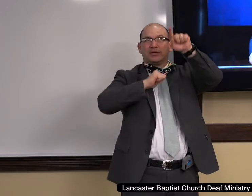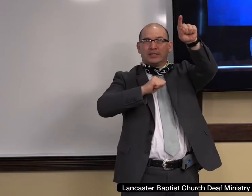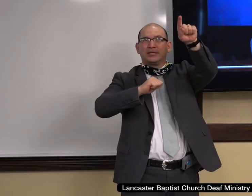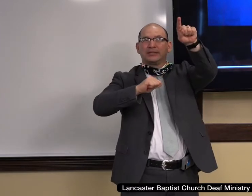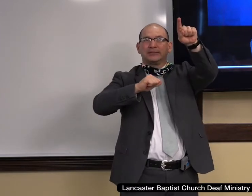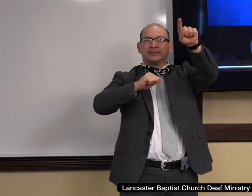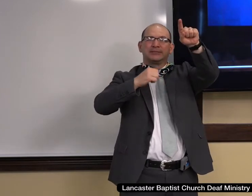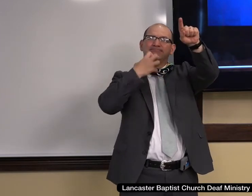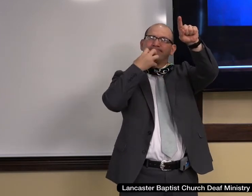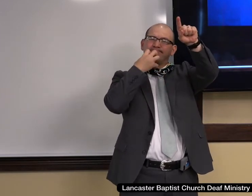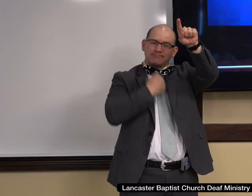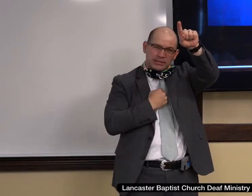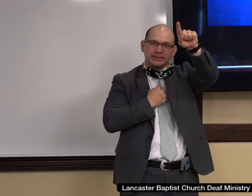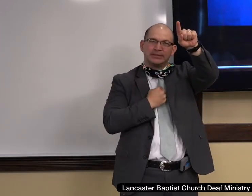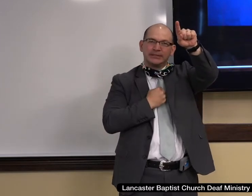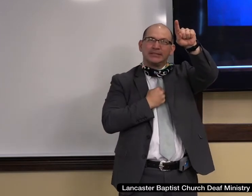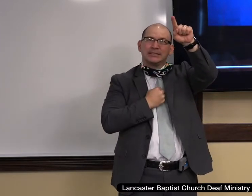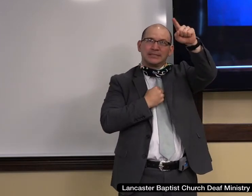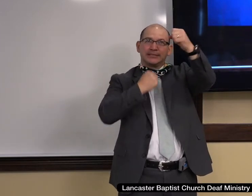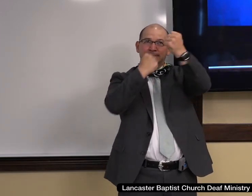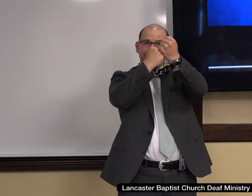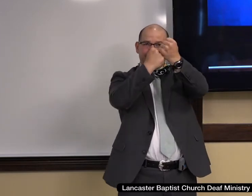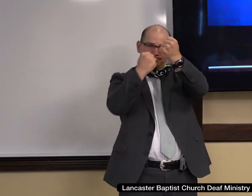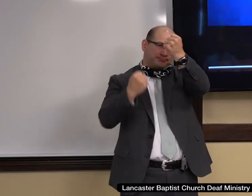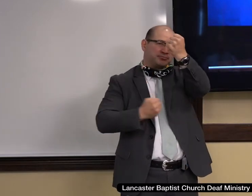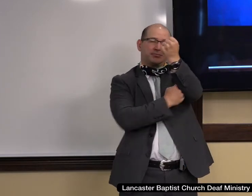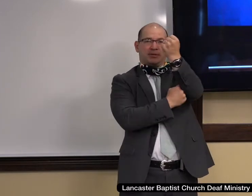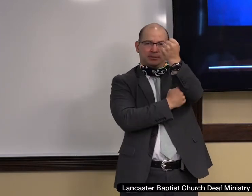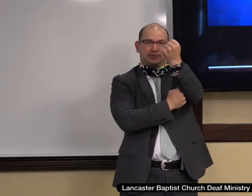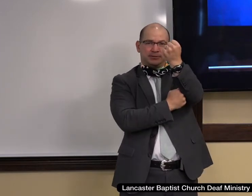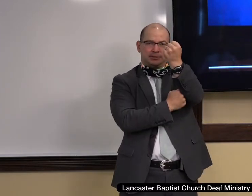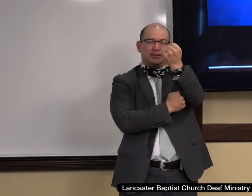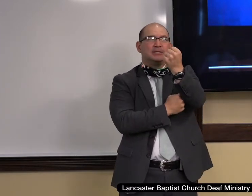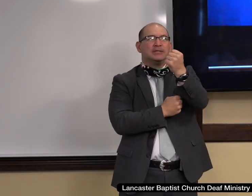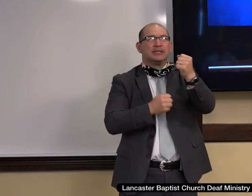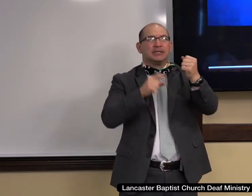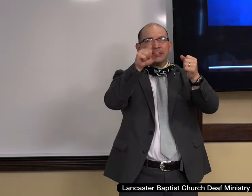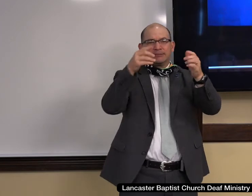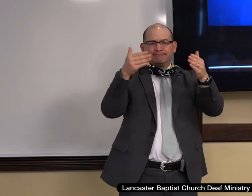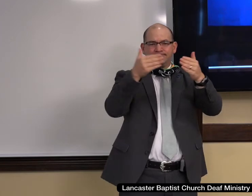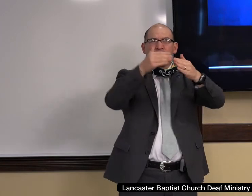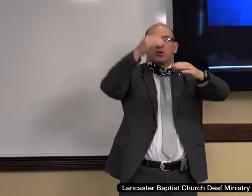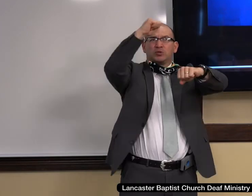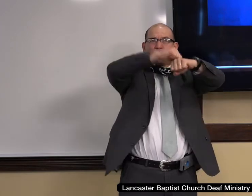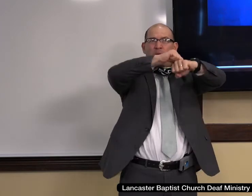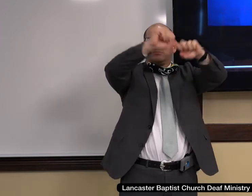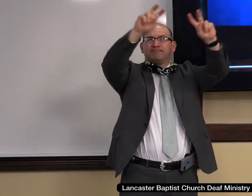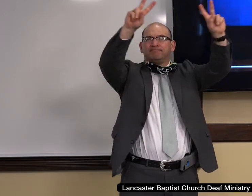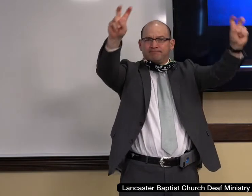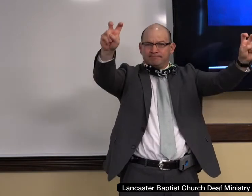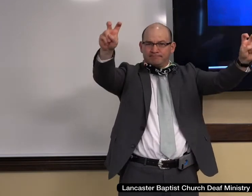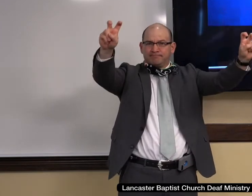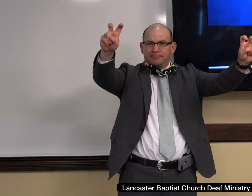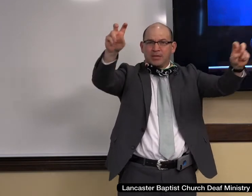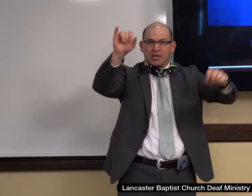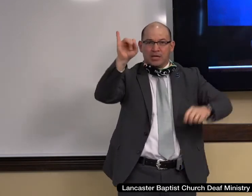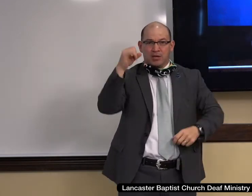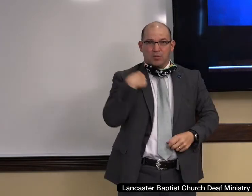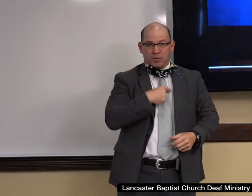precious, wherefore also it is contained in the scripture. Behold, I lay in Zion, a chief cornerstone, elect, precious, and he that believeth on him shall not